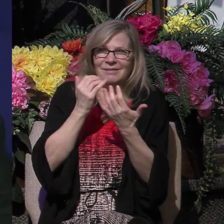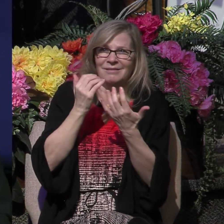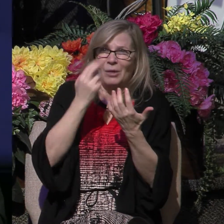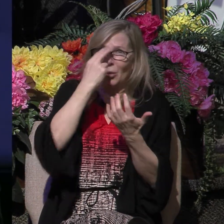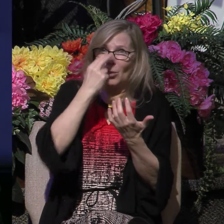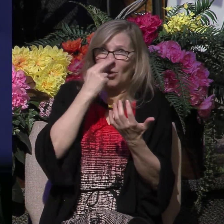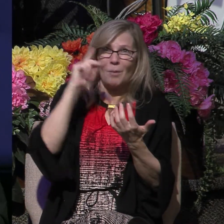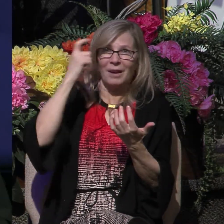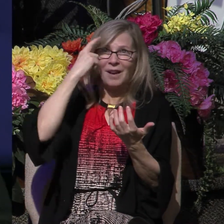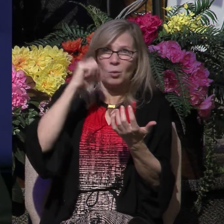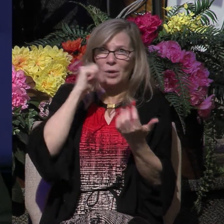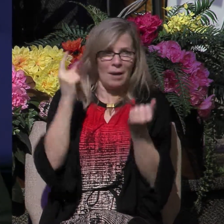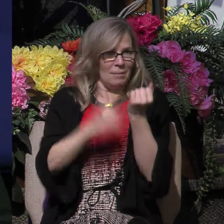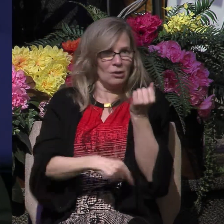when there would be no punishment.